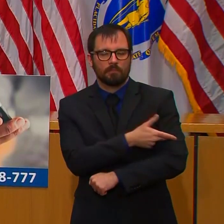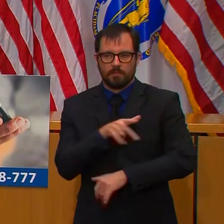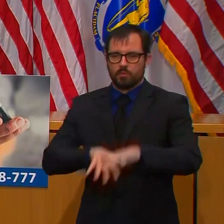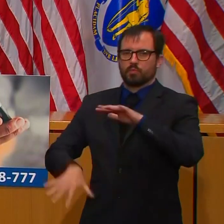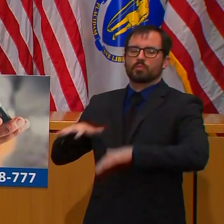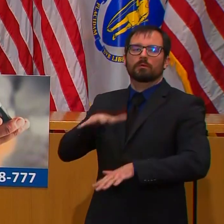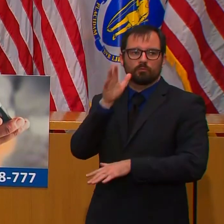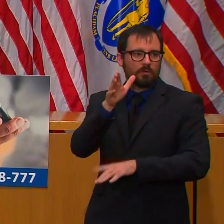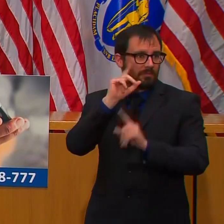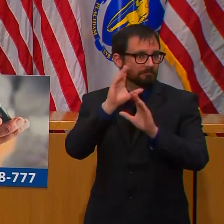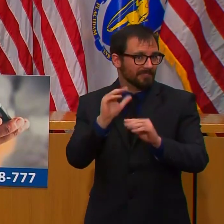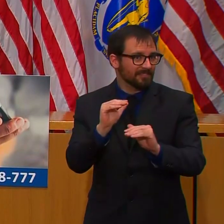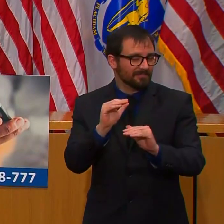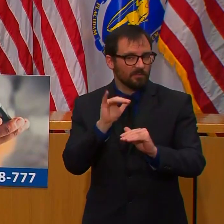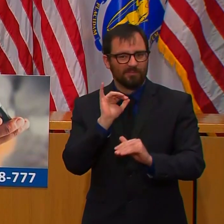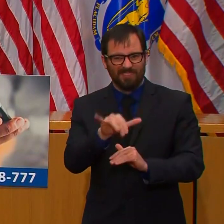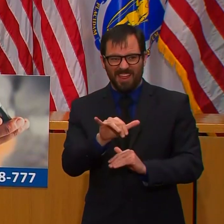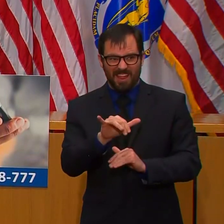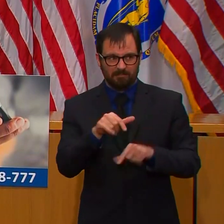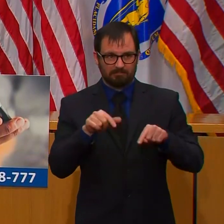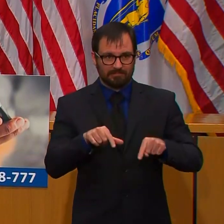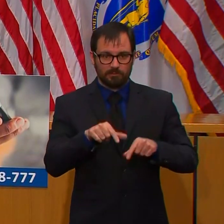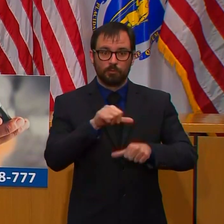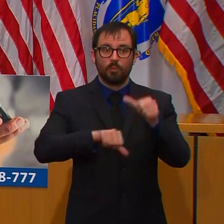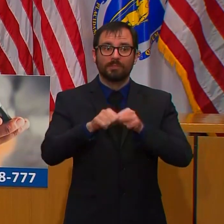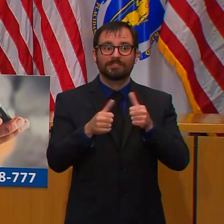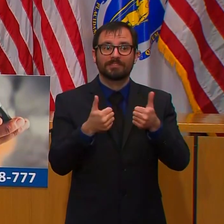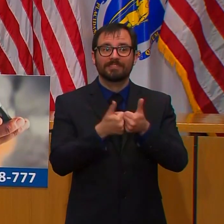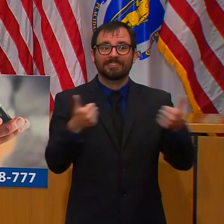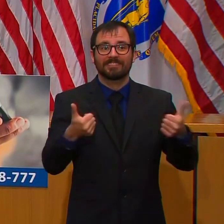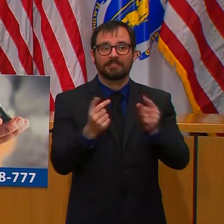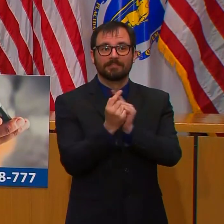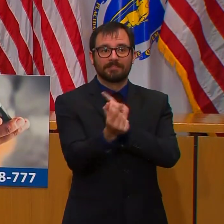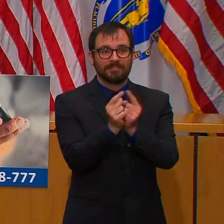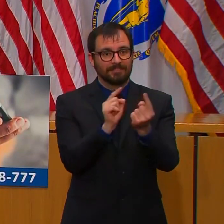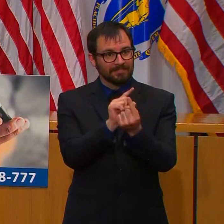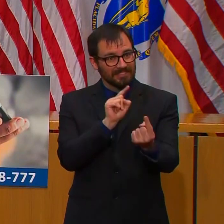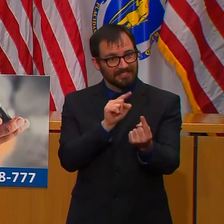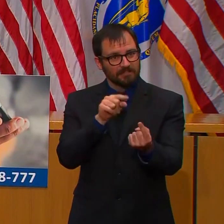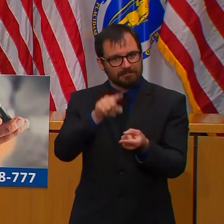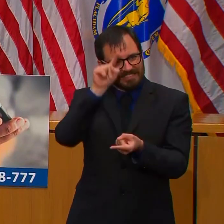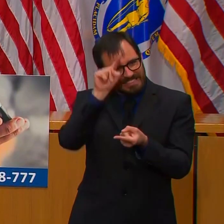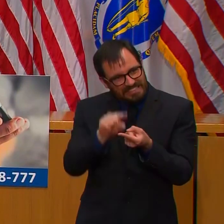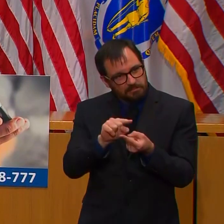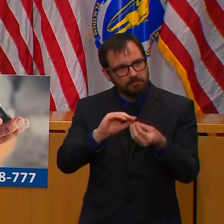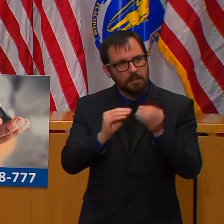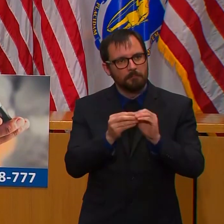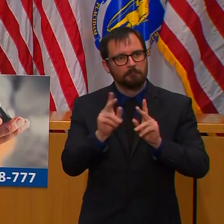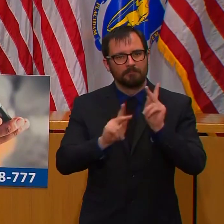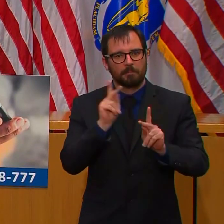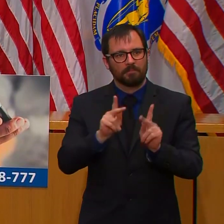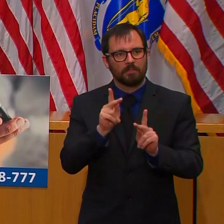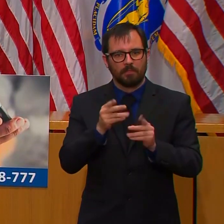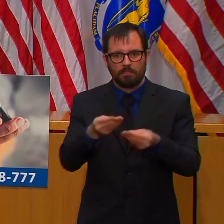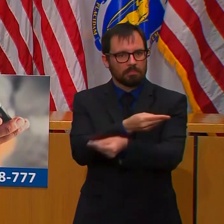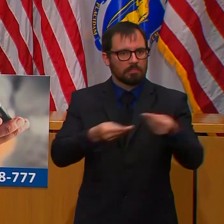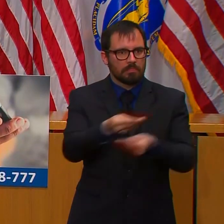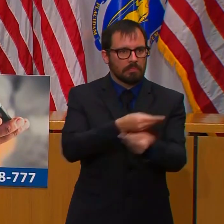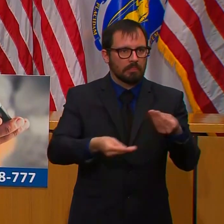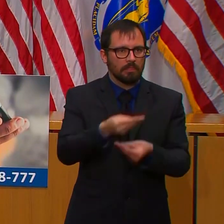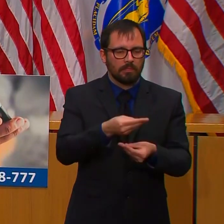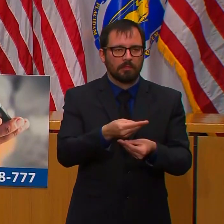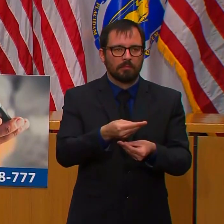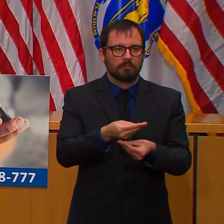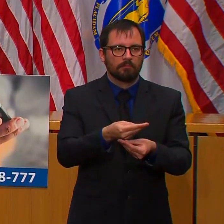the country that could potentially contract the disease. Here in Massachusetts, we've taken some of the earliest and most